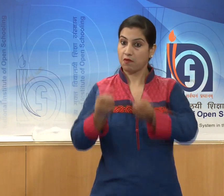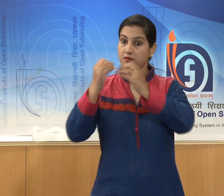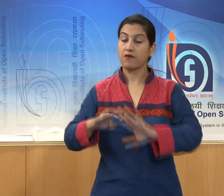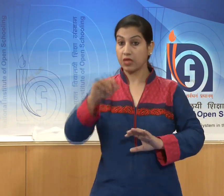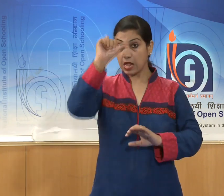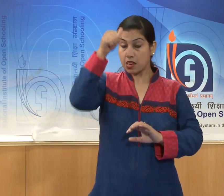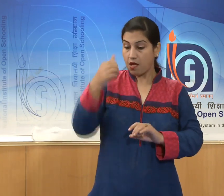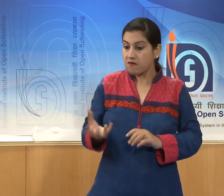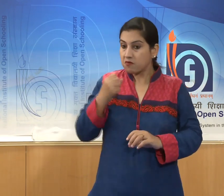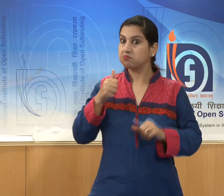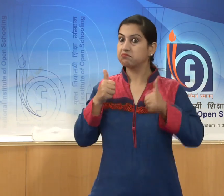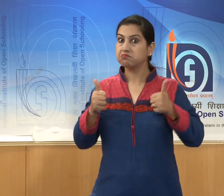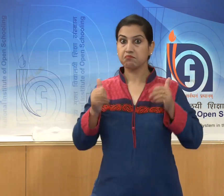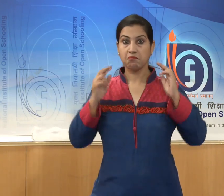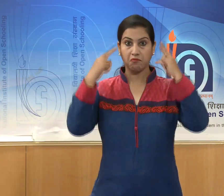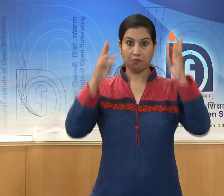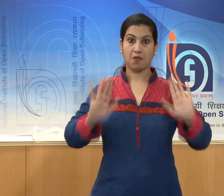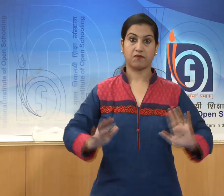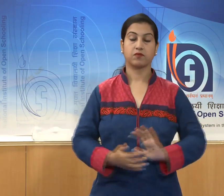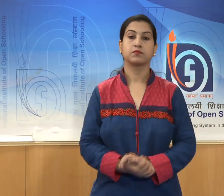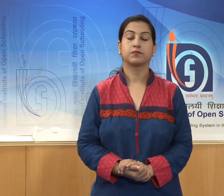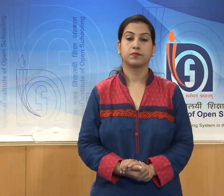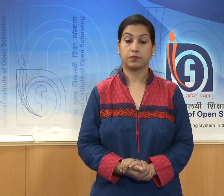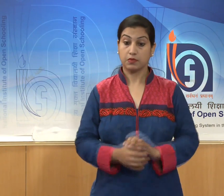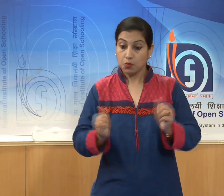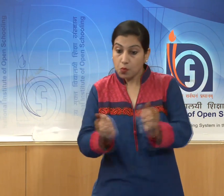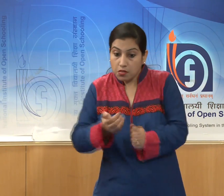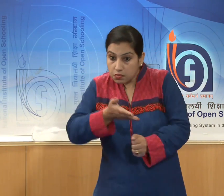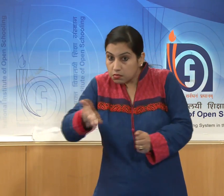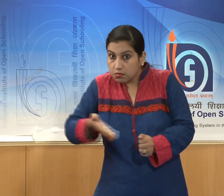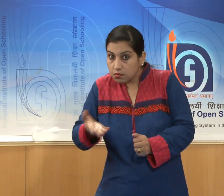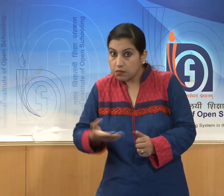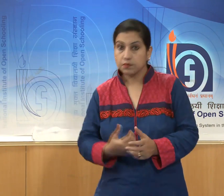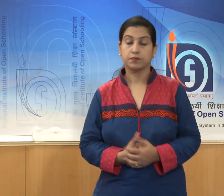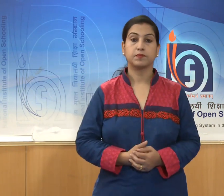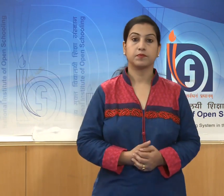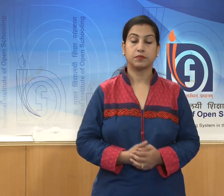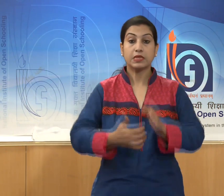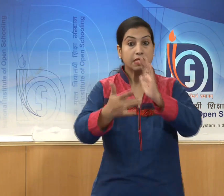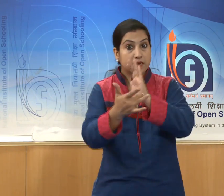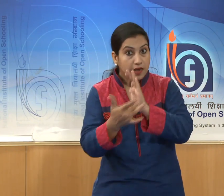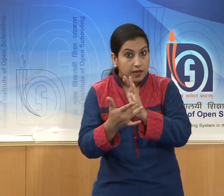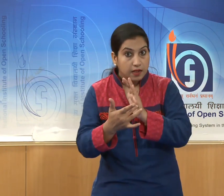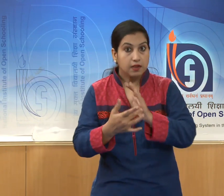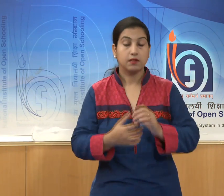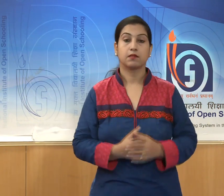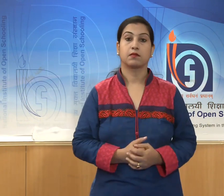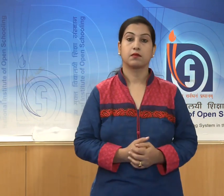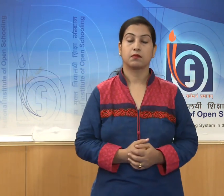art. Along with this technically improved